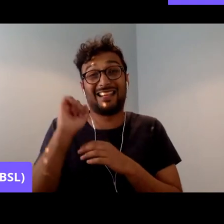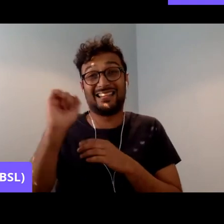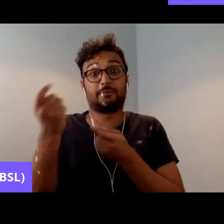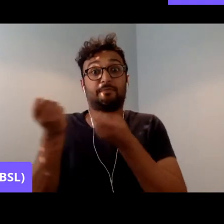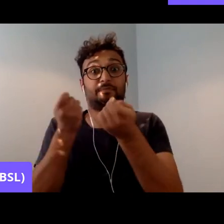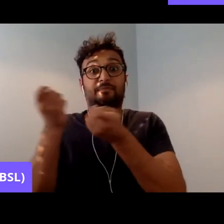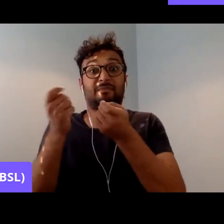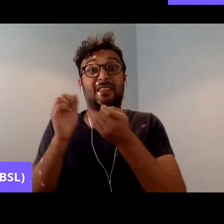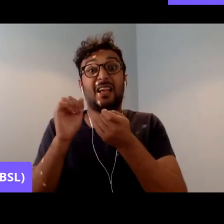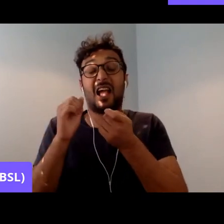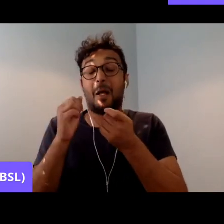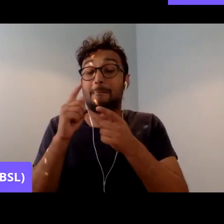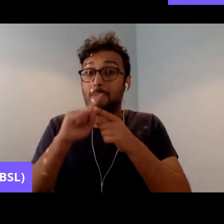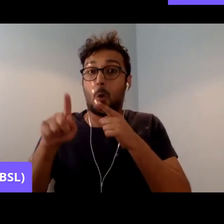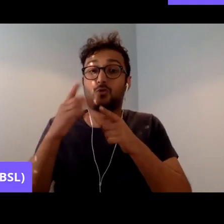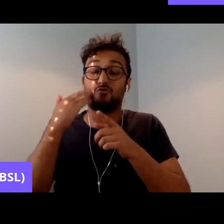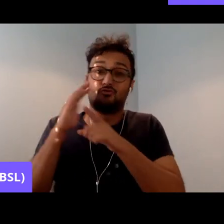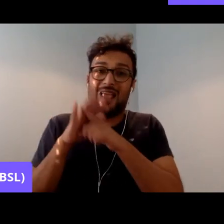had been passed.